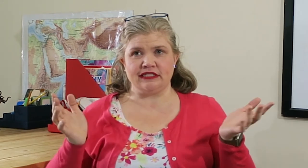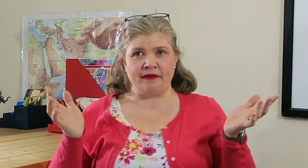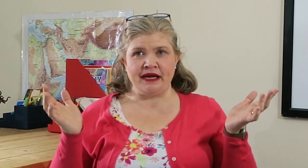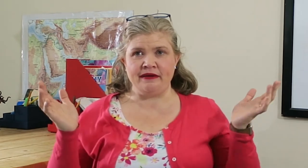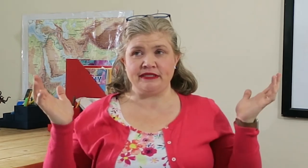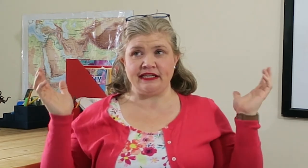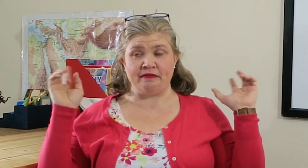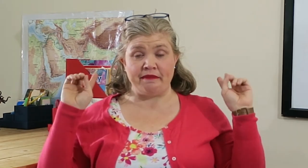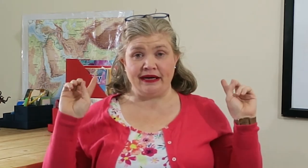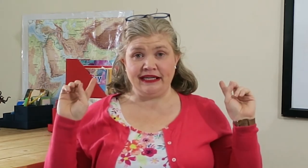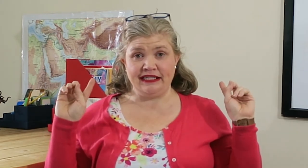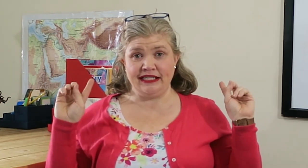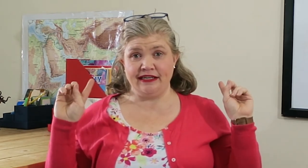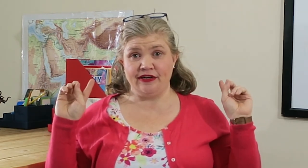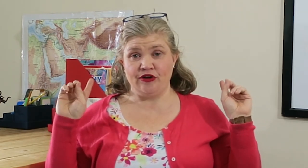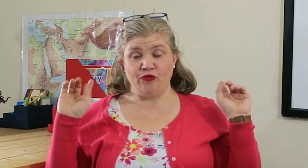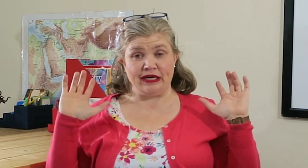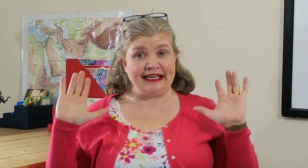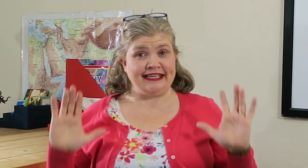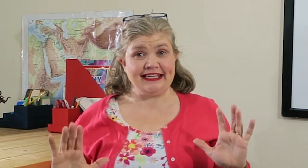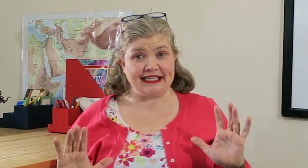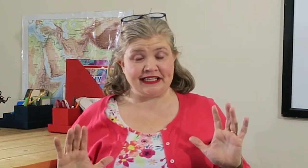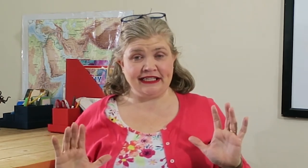Sometimes in my mind, what can get done